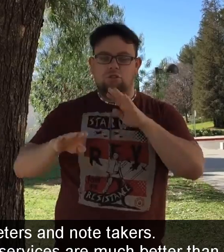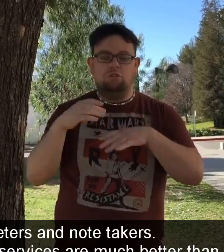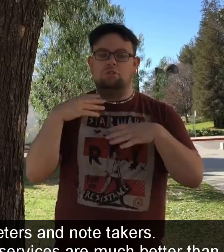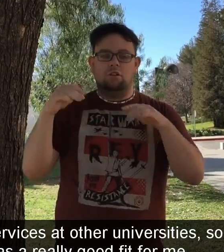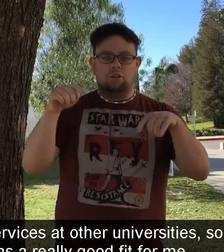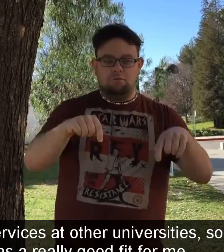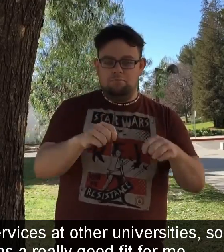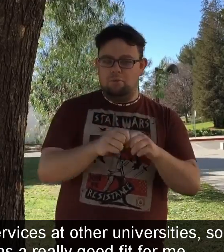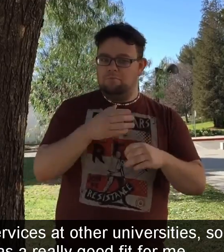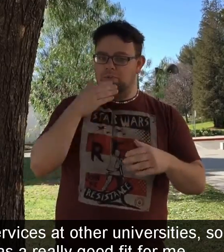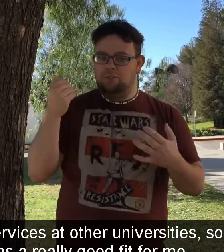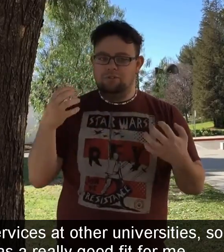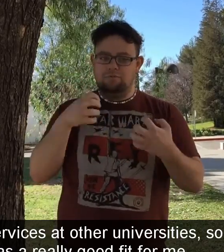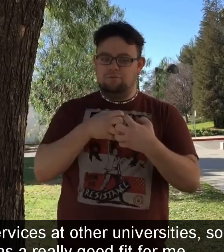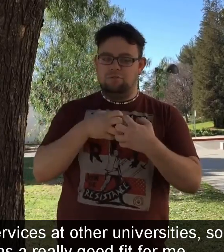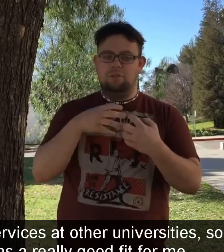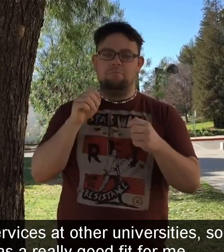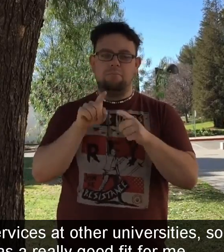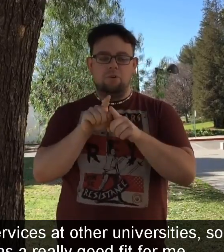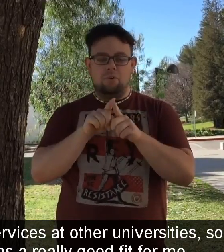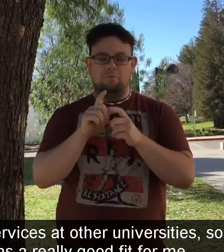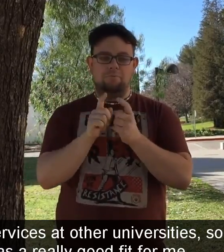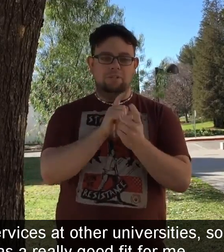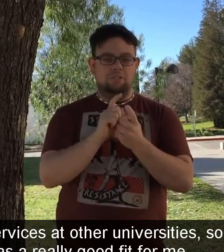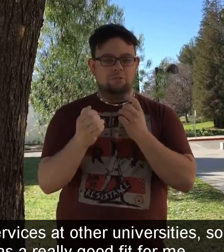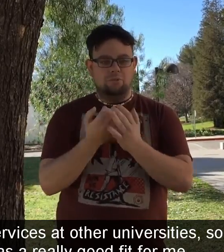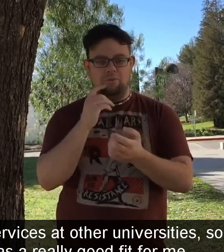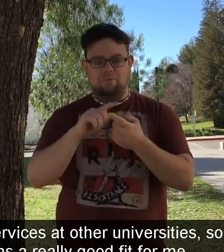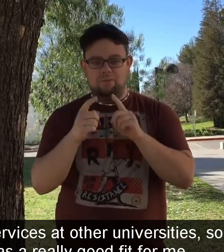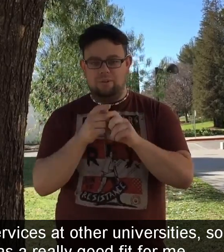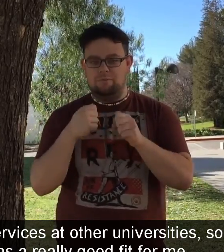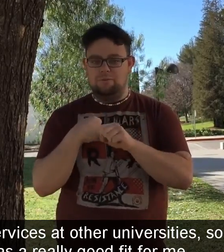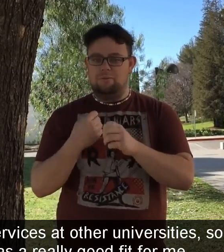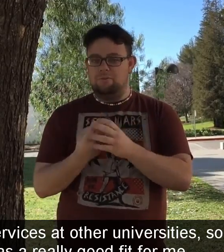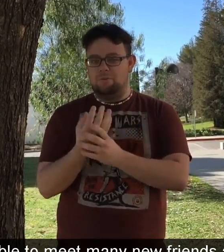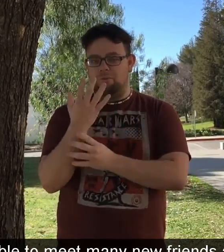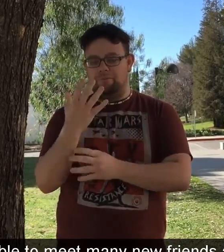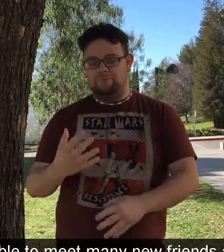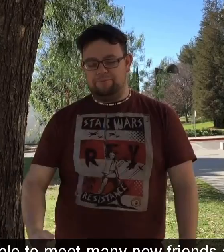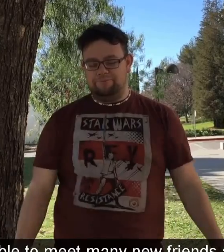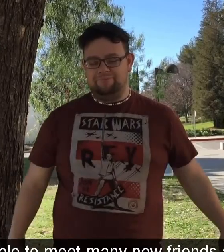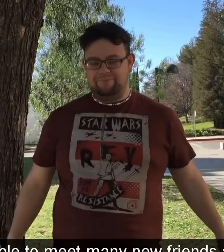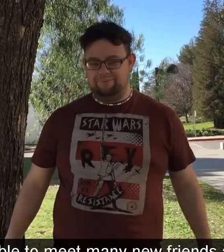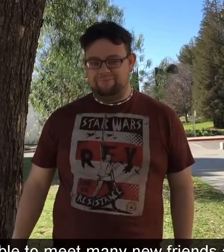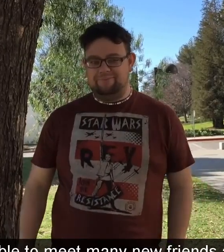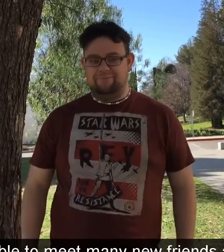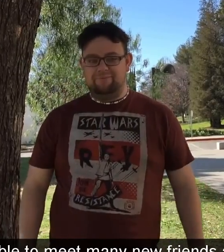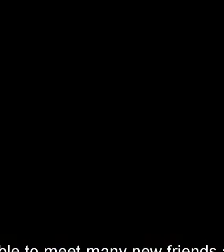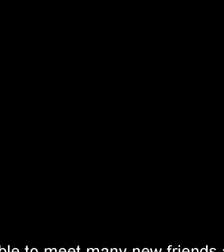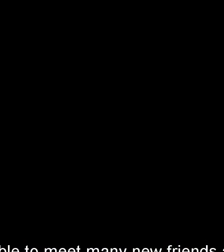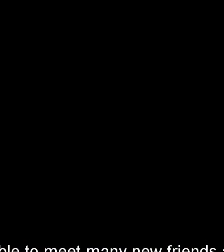lousy services at other universities, so this was a really good fit for me. I was able to meet many new friends and grow.